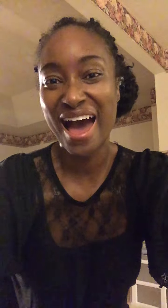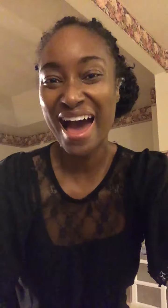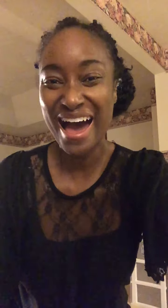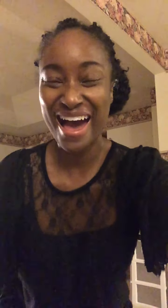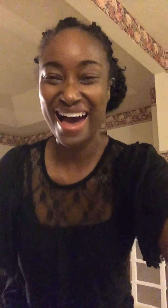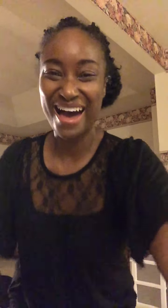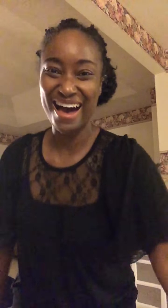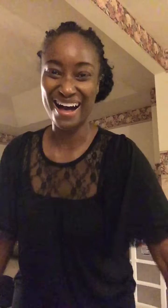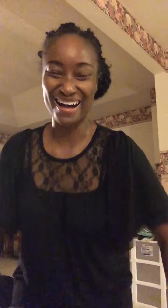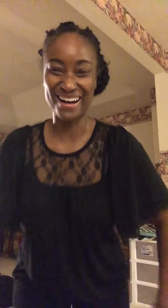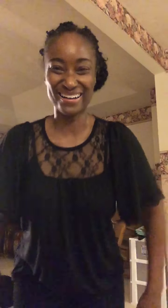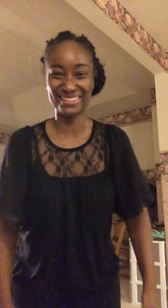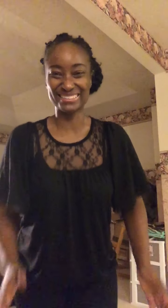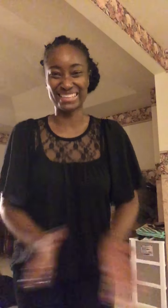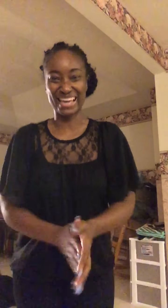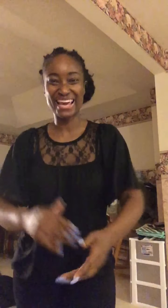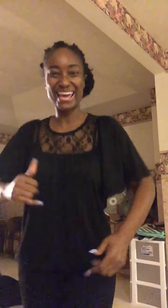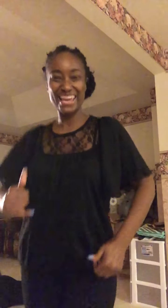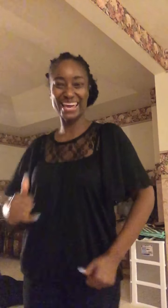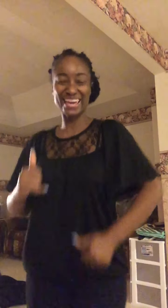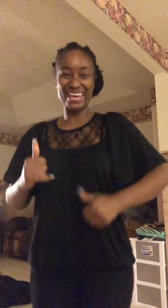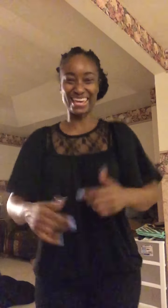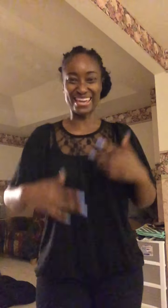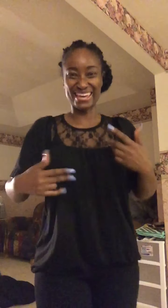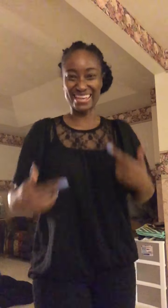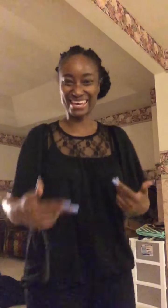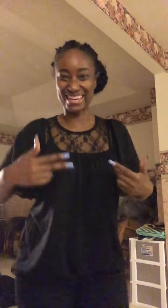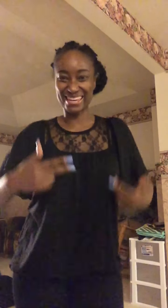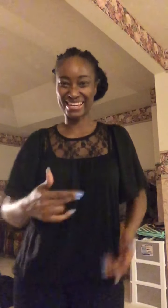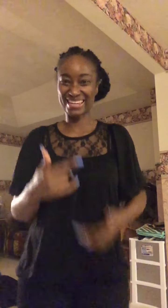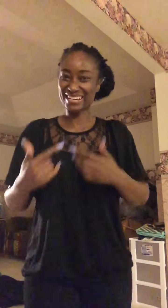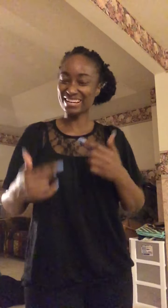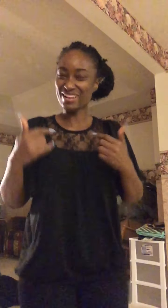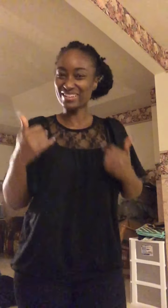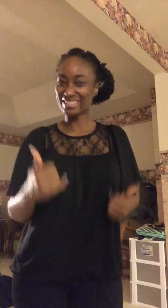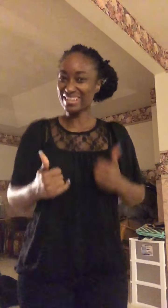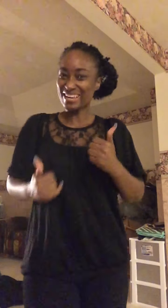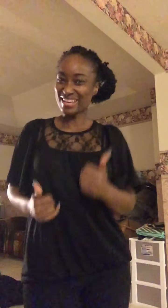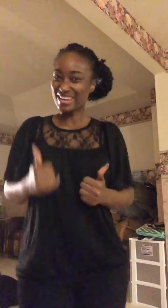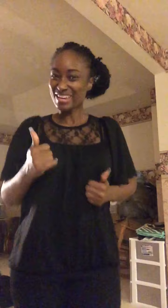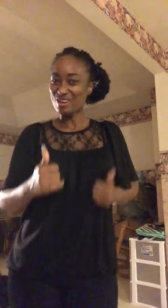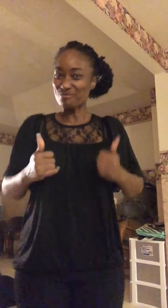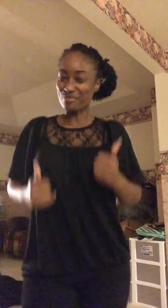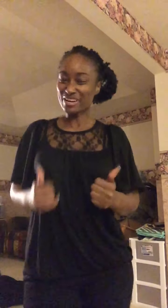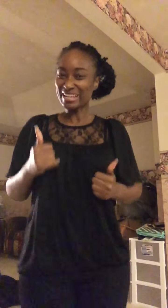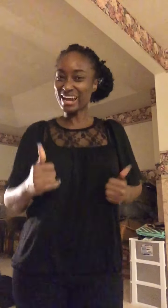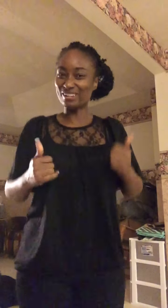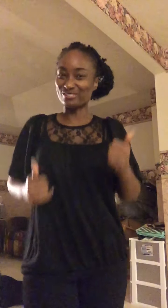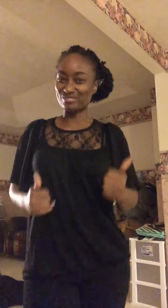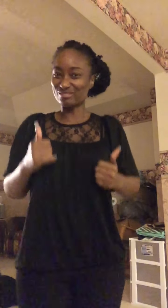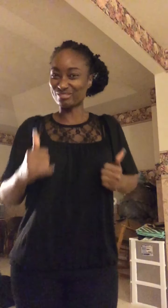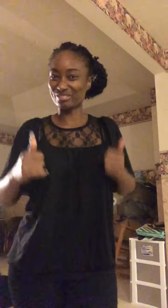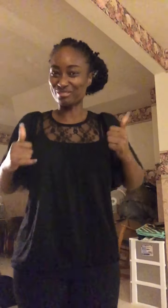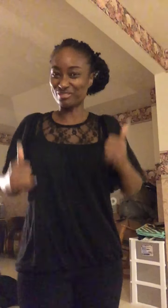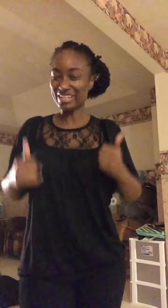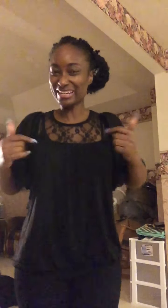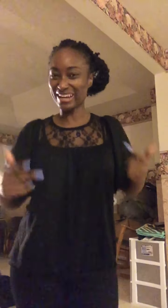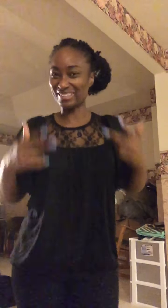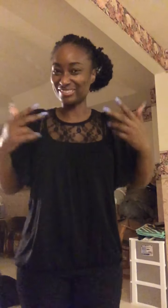Oh, hey. Key classic, key classic. Work it out. Work it out.